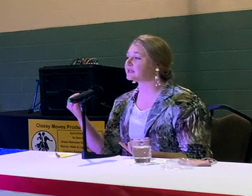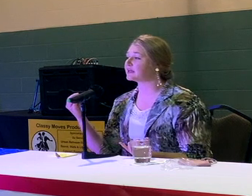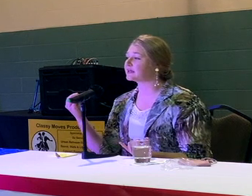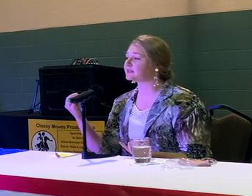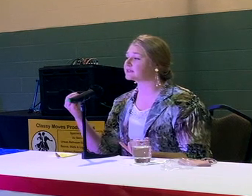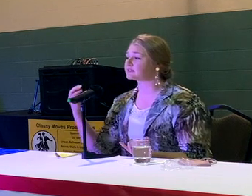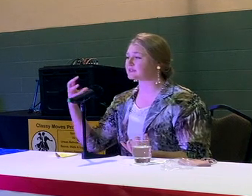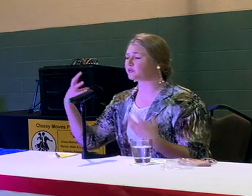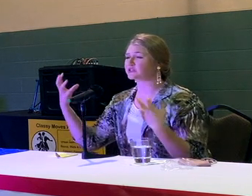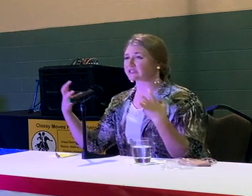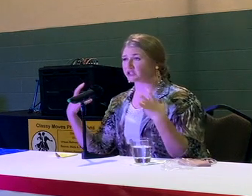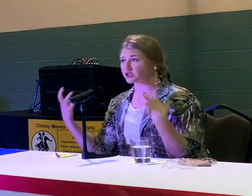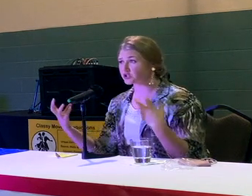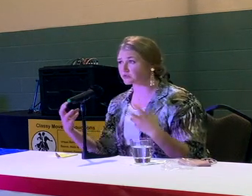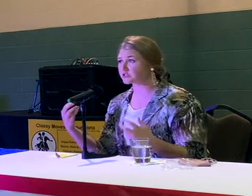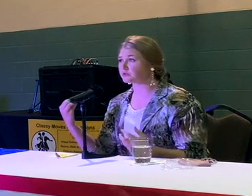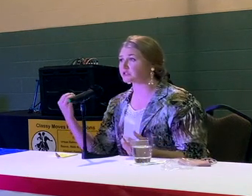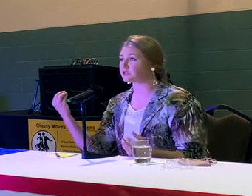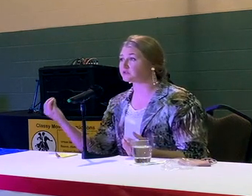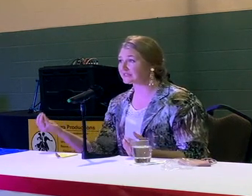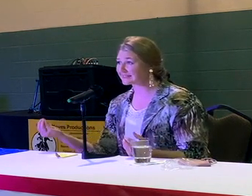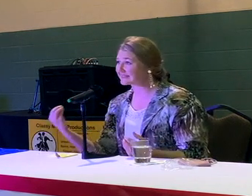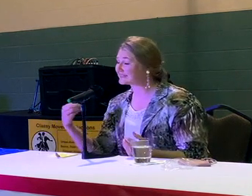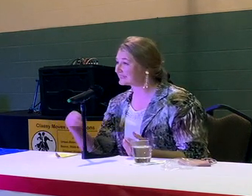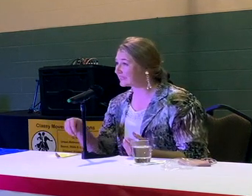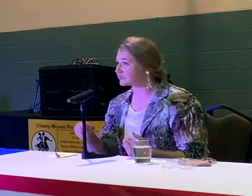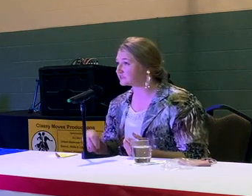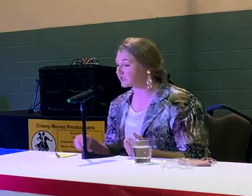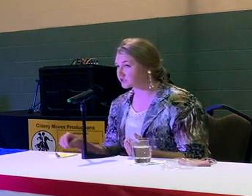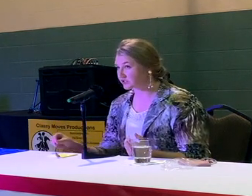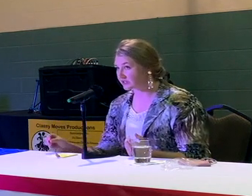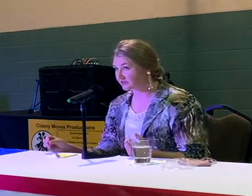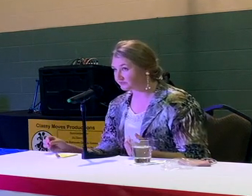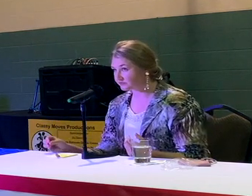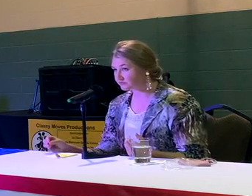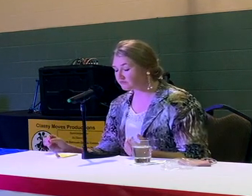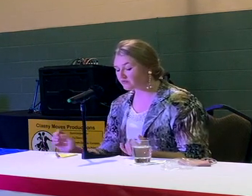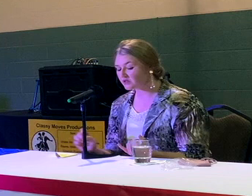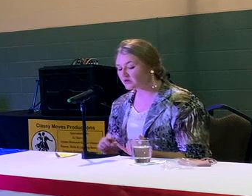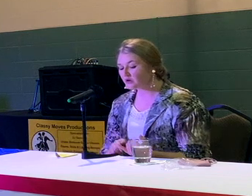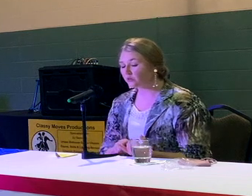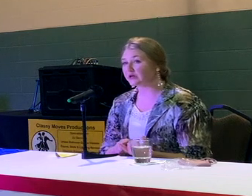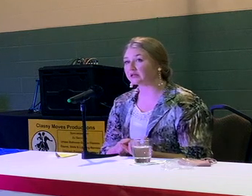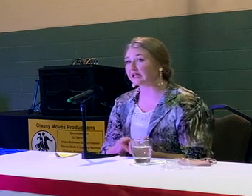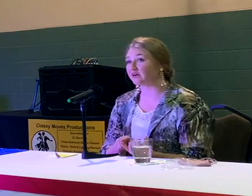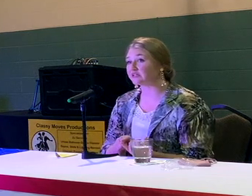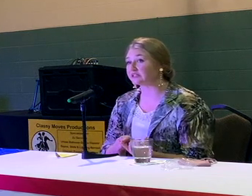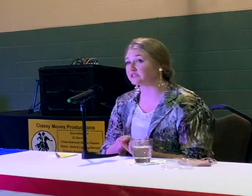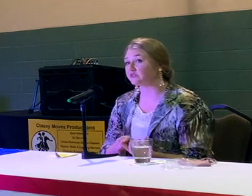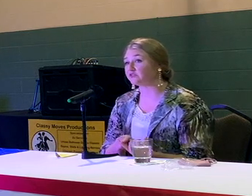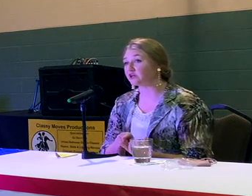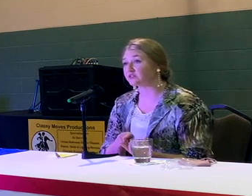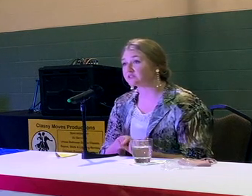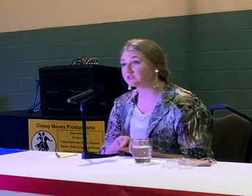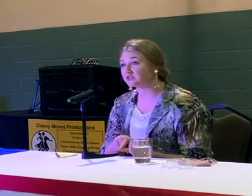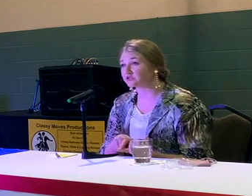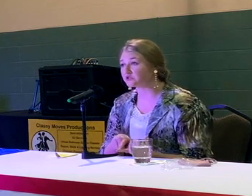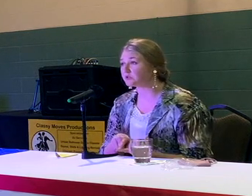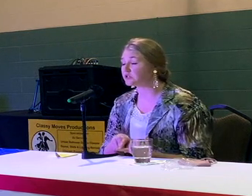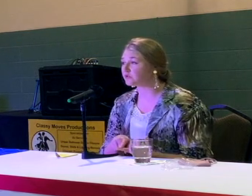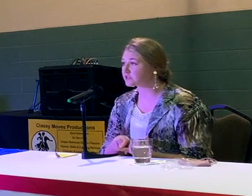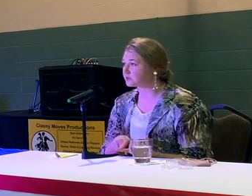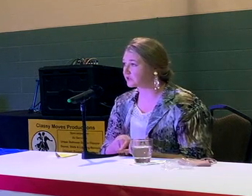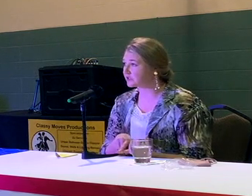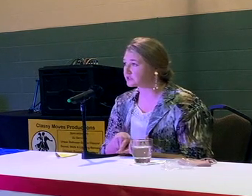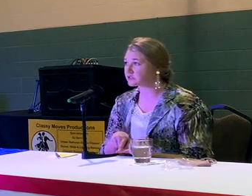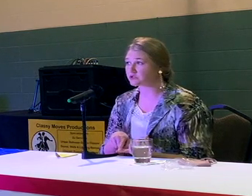similar to consumers, where it's utility, not a luxury. We can have connectivity for our seniors